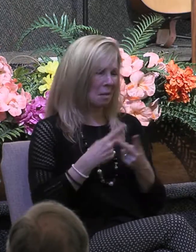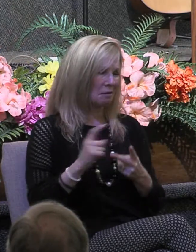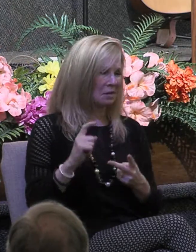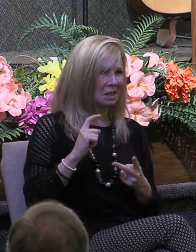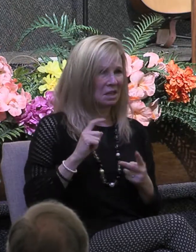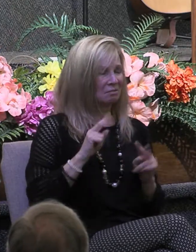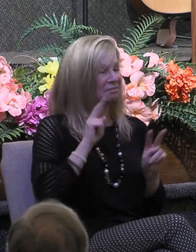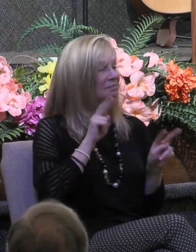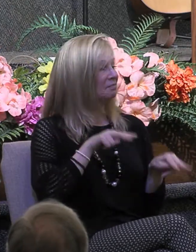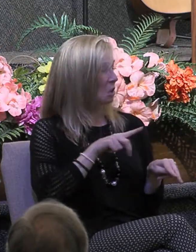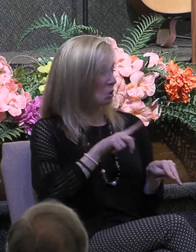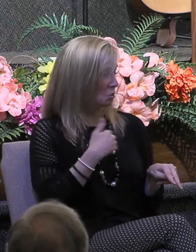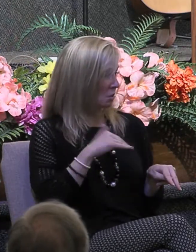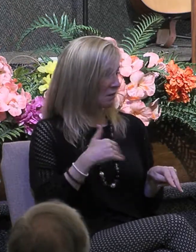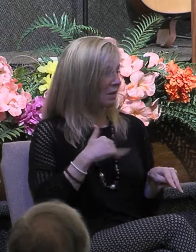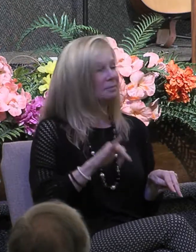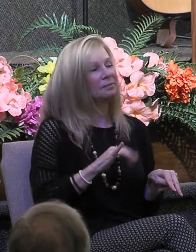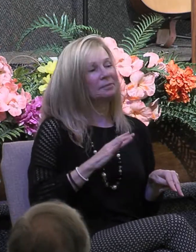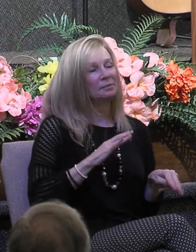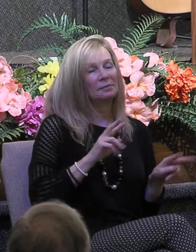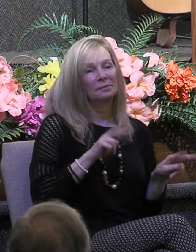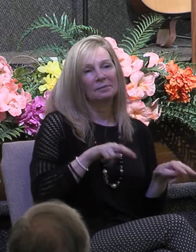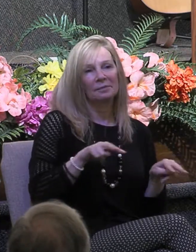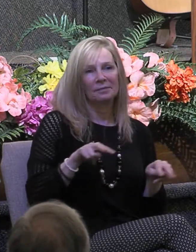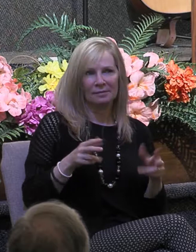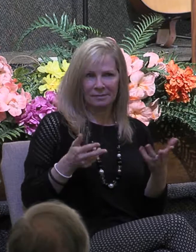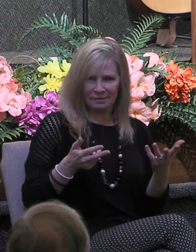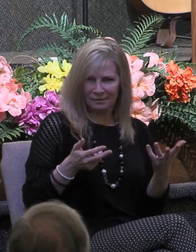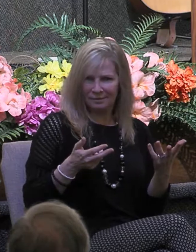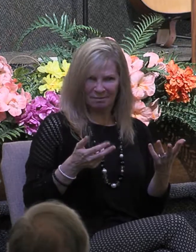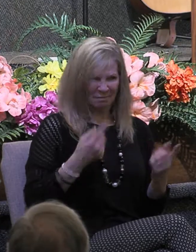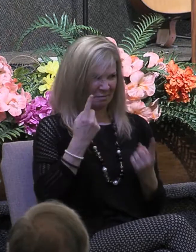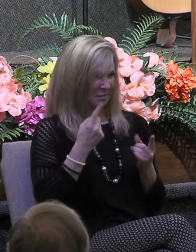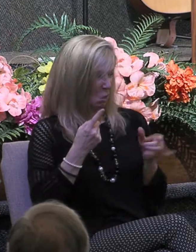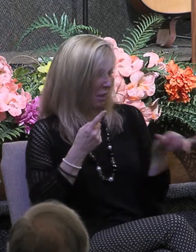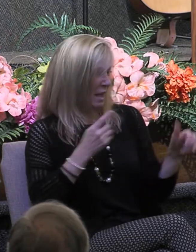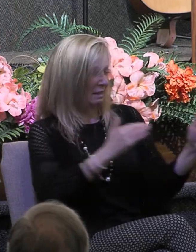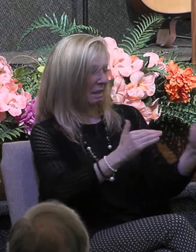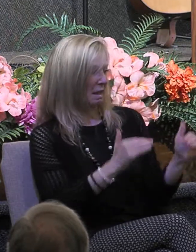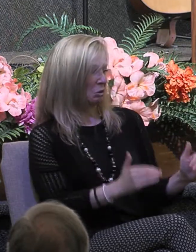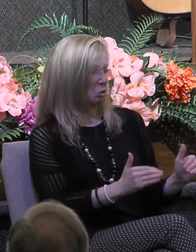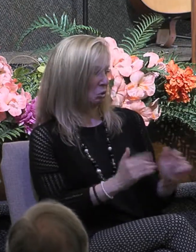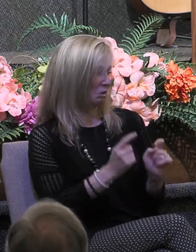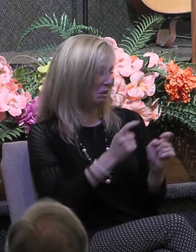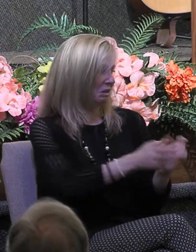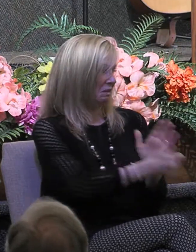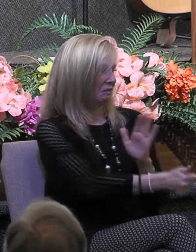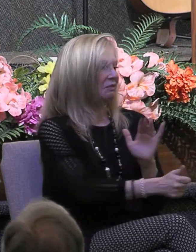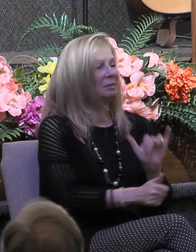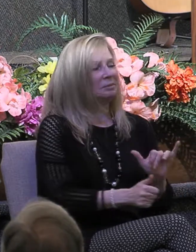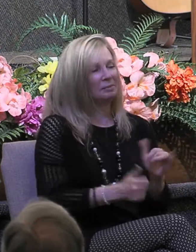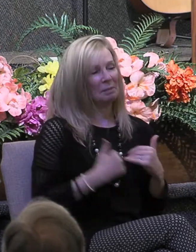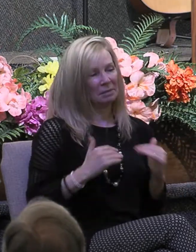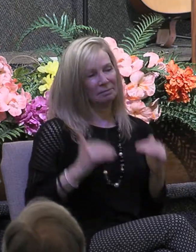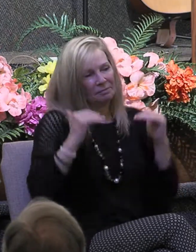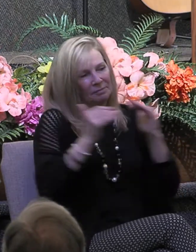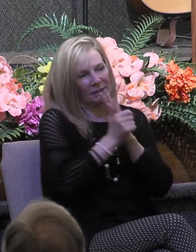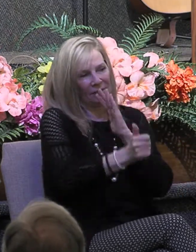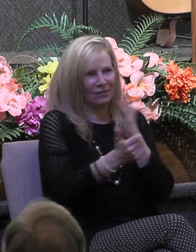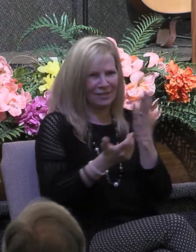down upon those who had what they considered to be the lesser gifts. So instead of their gifts being used for the